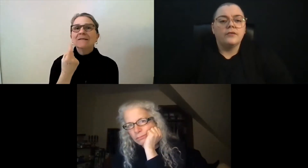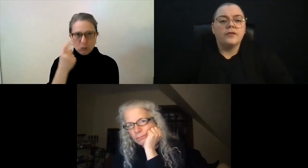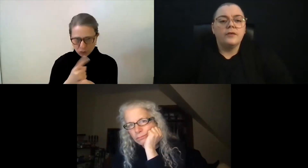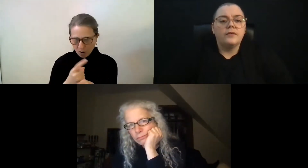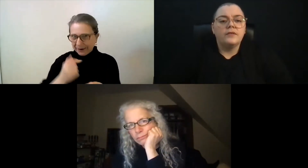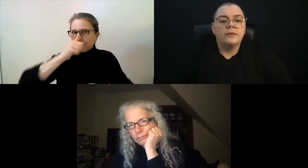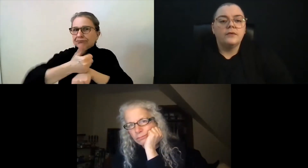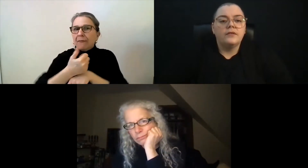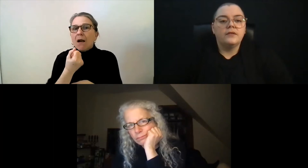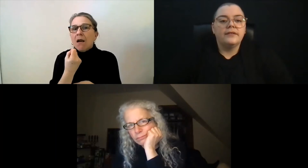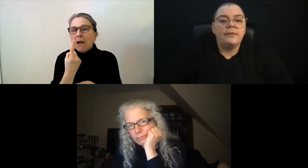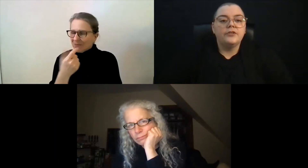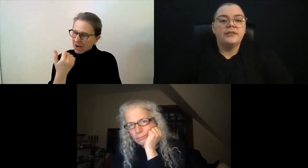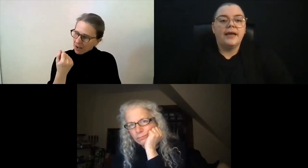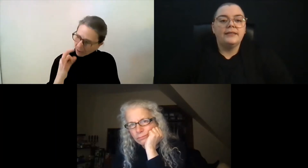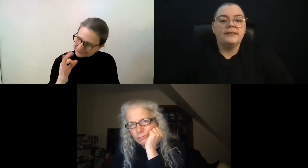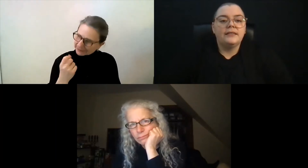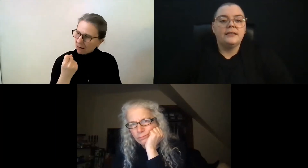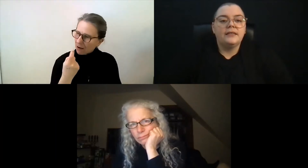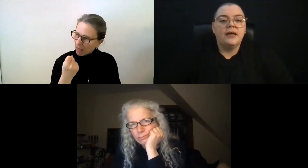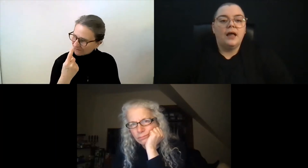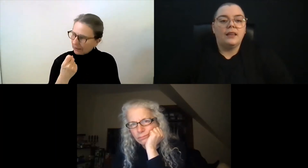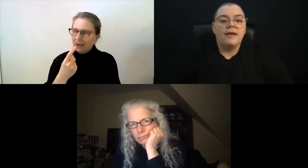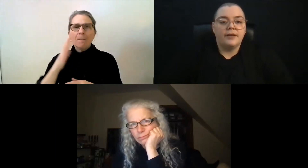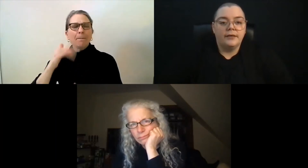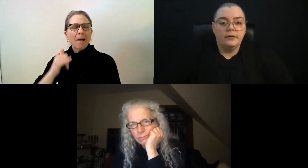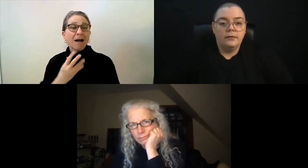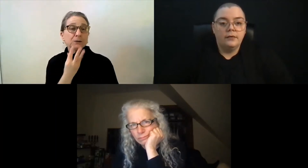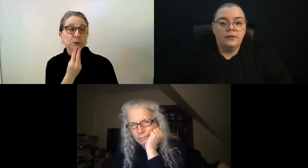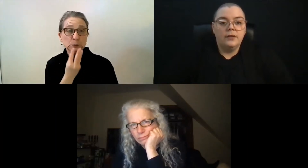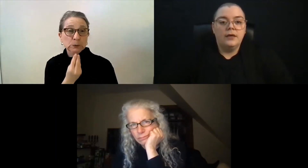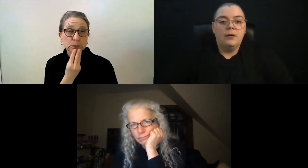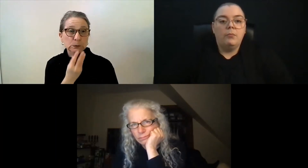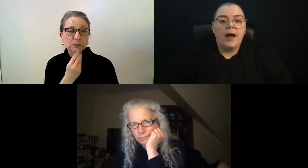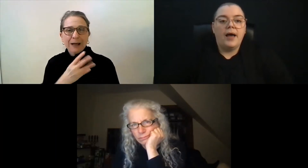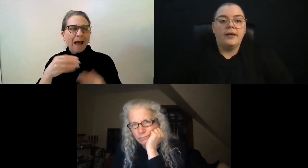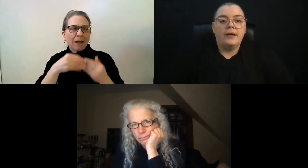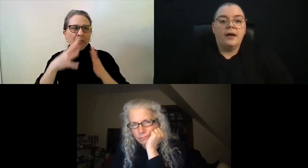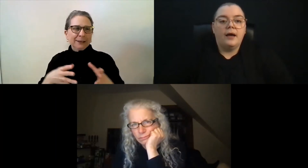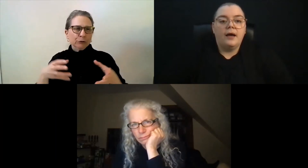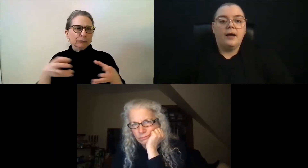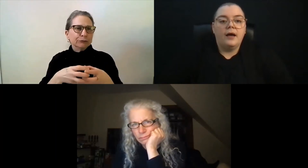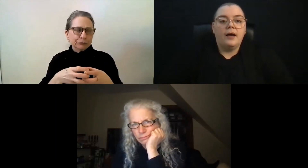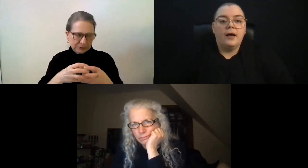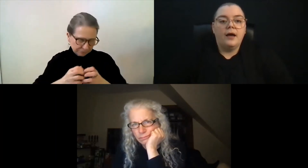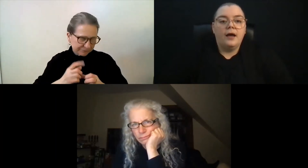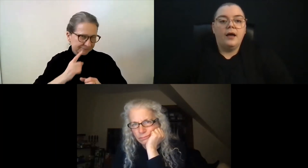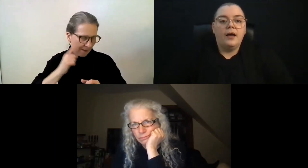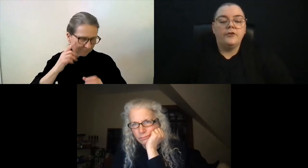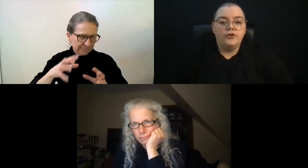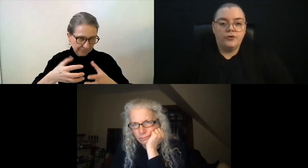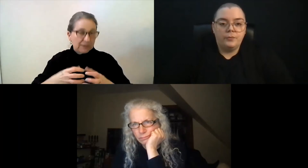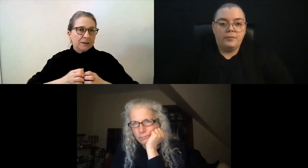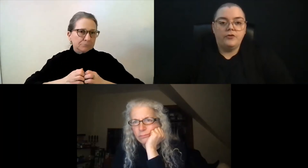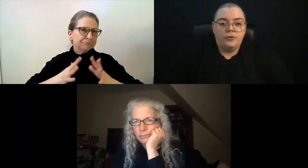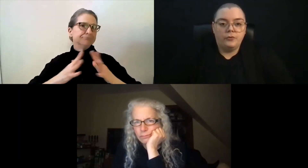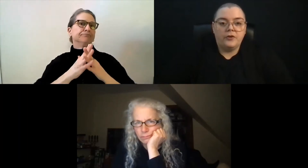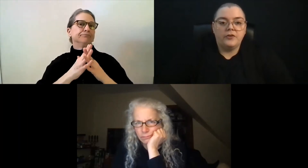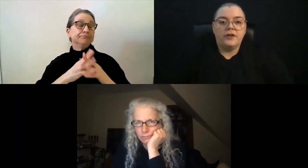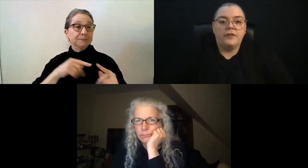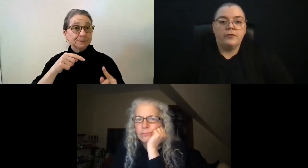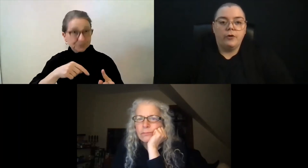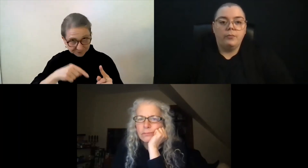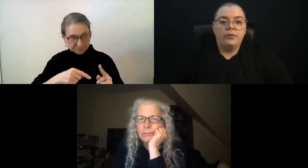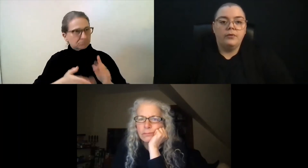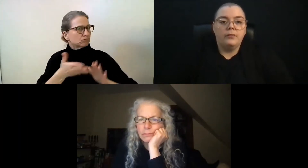years, think it was, it was established in 1911 by a Jewish, a Jewish